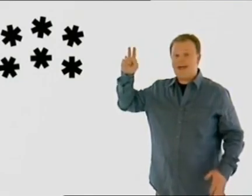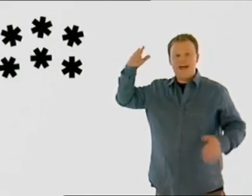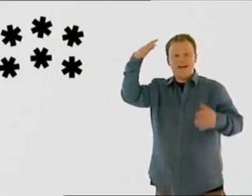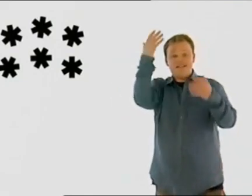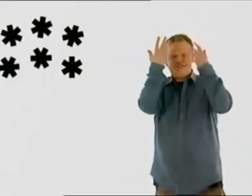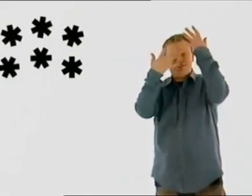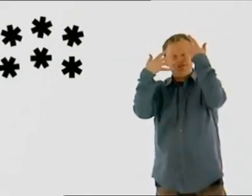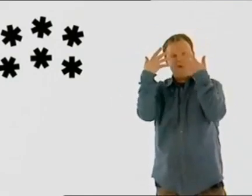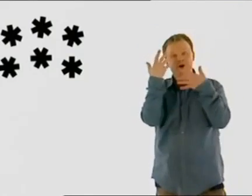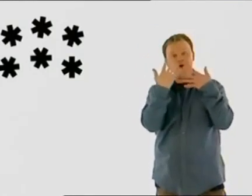Snow.